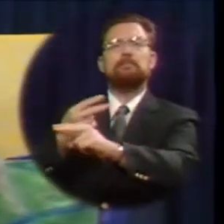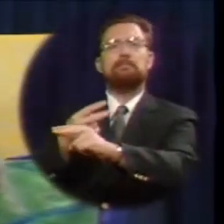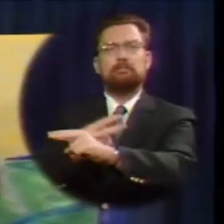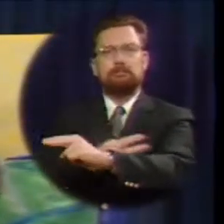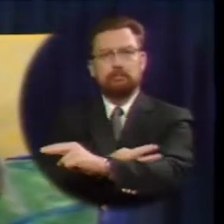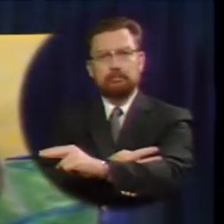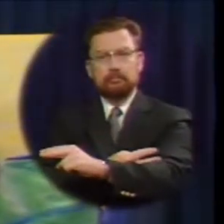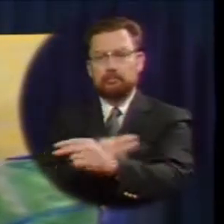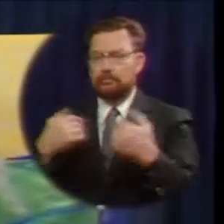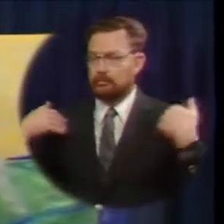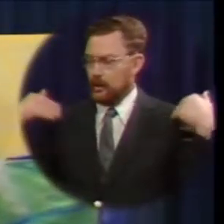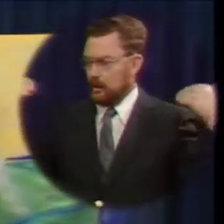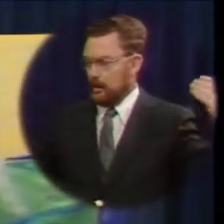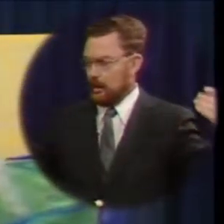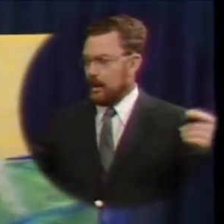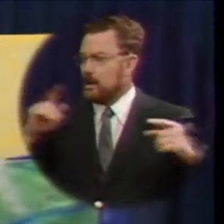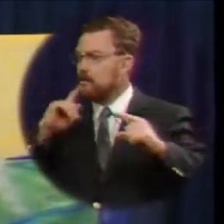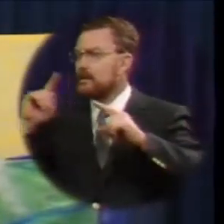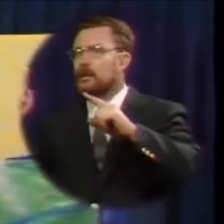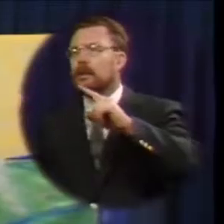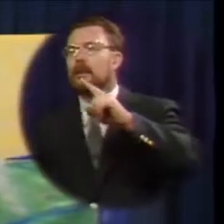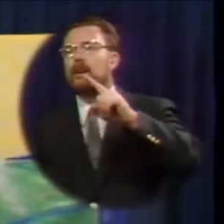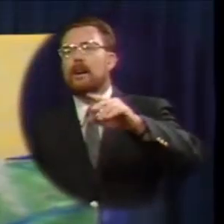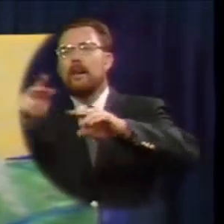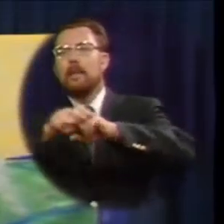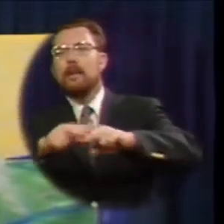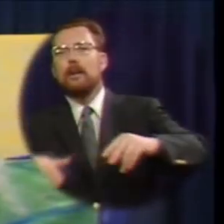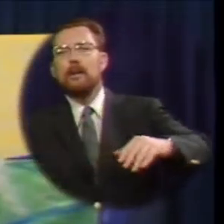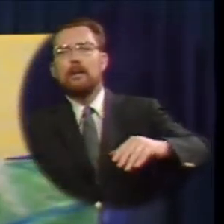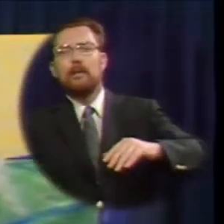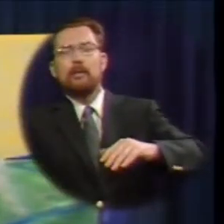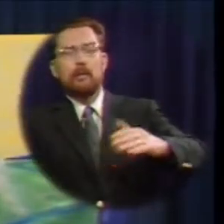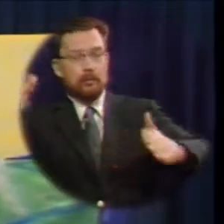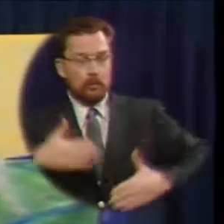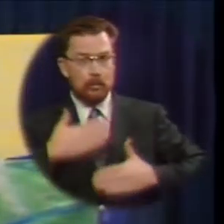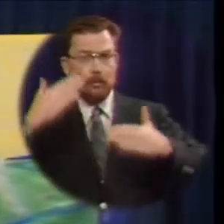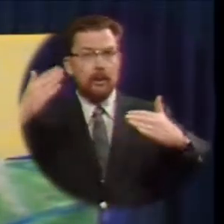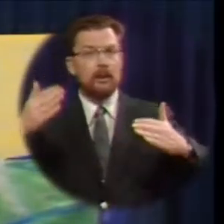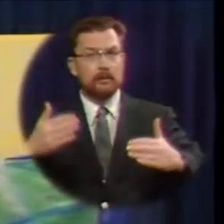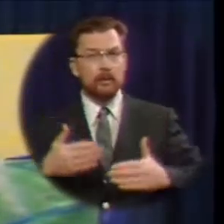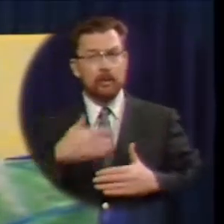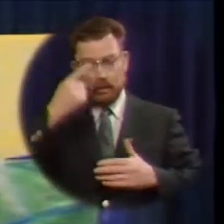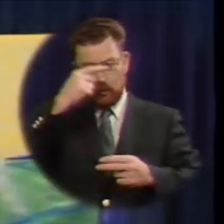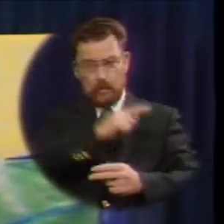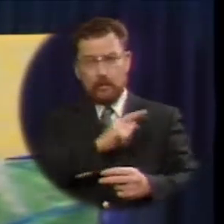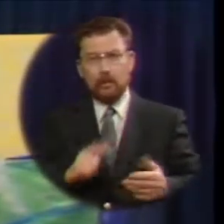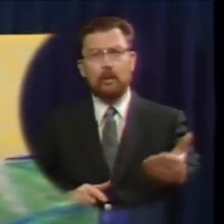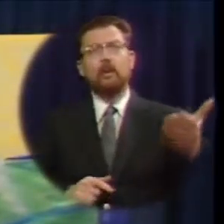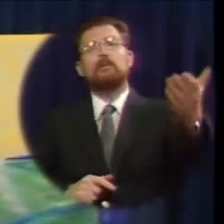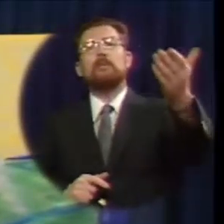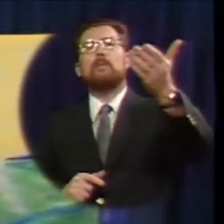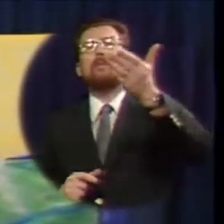angels echoed around the throne rejoice for the Lord brings back his own